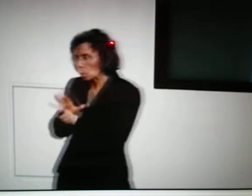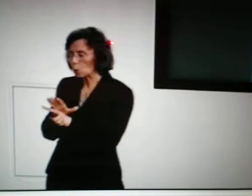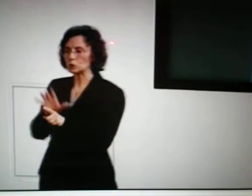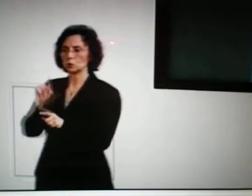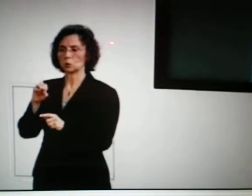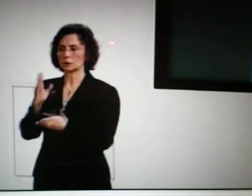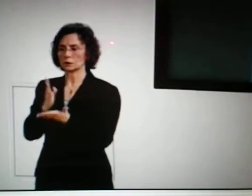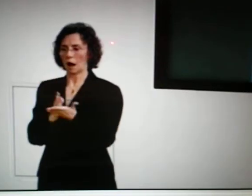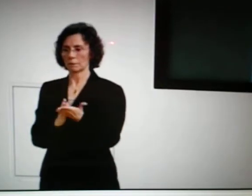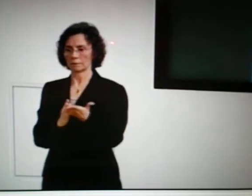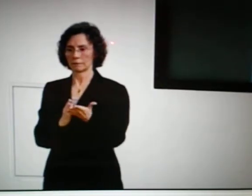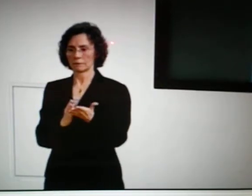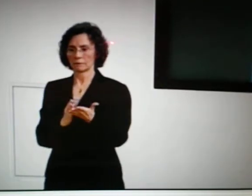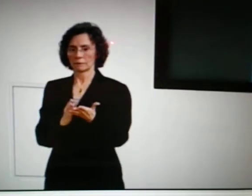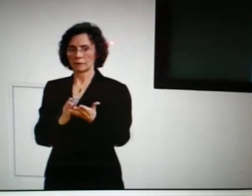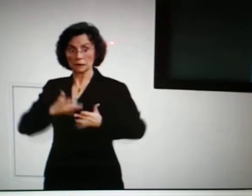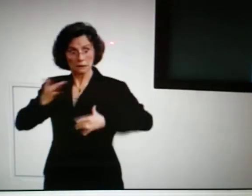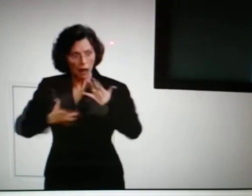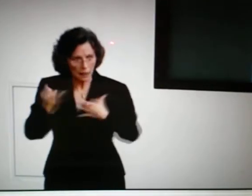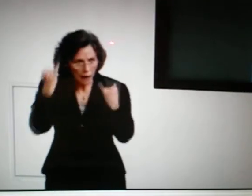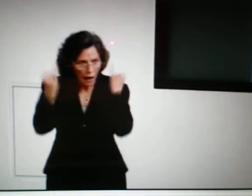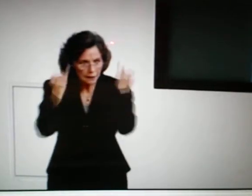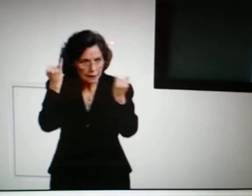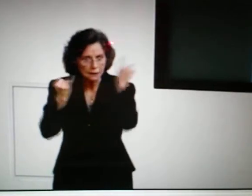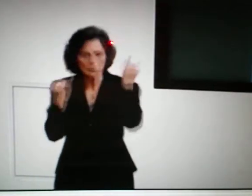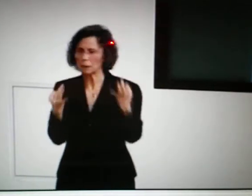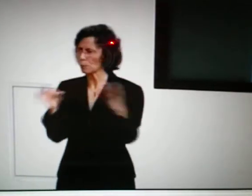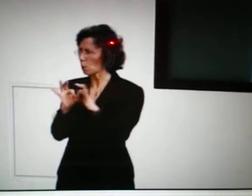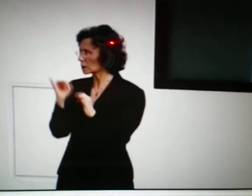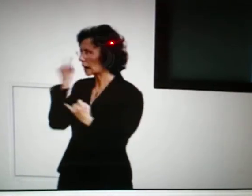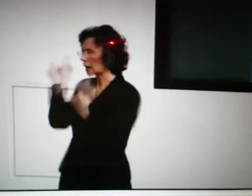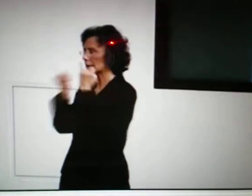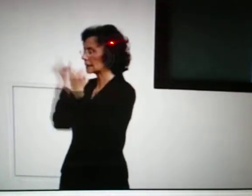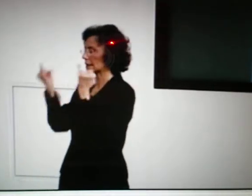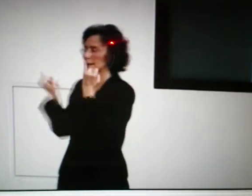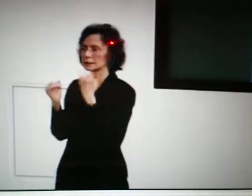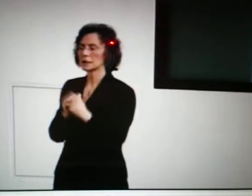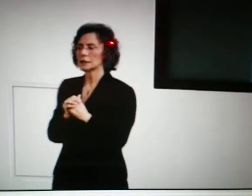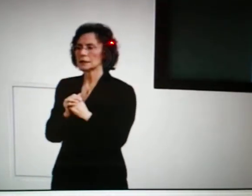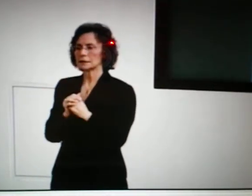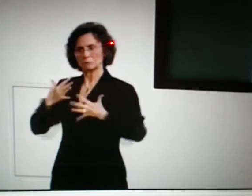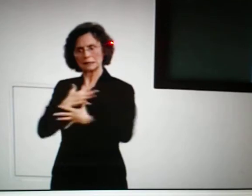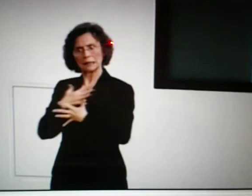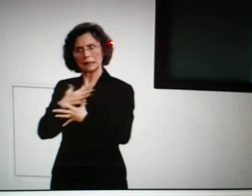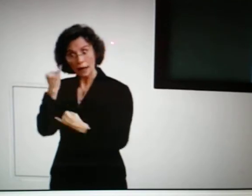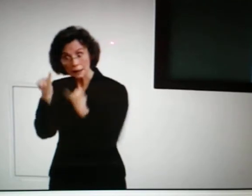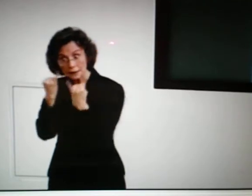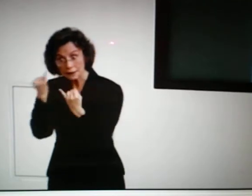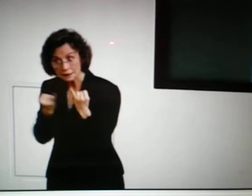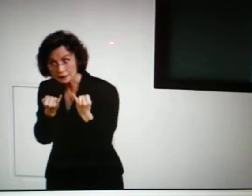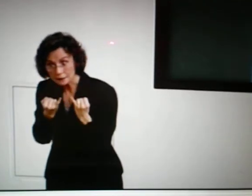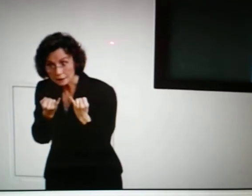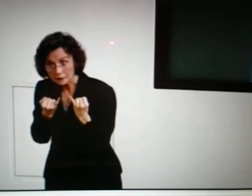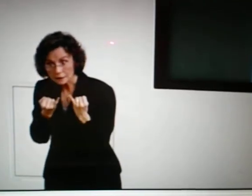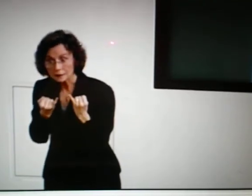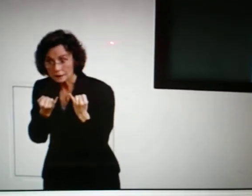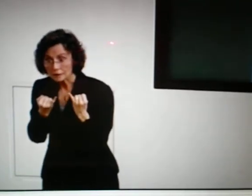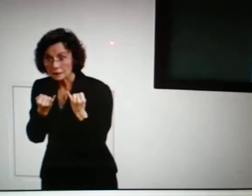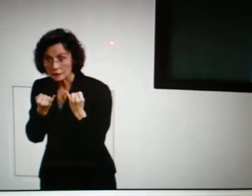Today, we are going to be exposed to some really exciting ideas, some very important ideas, perhaps some very